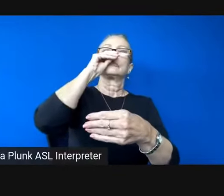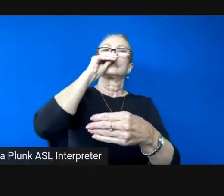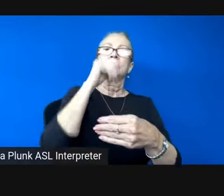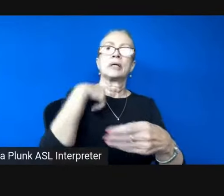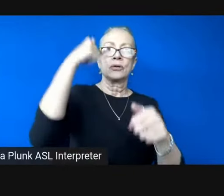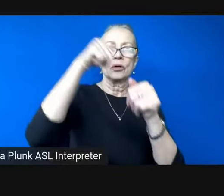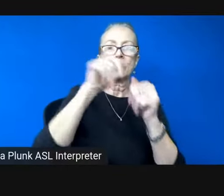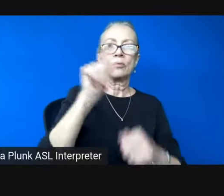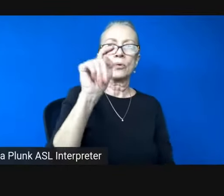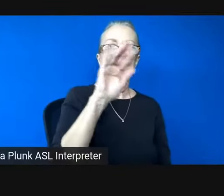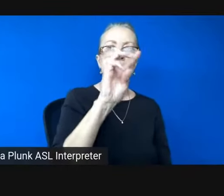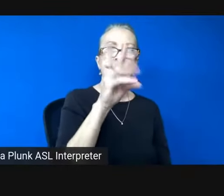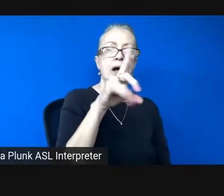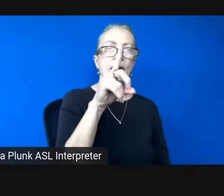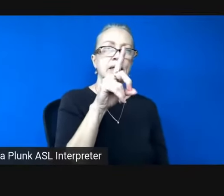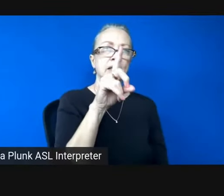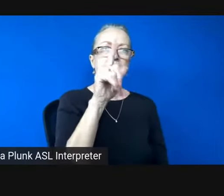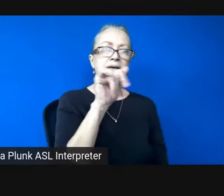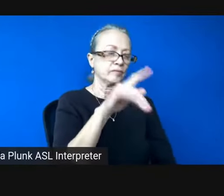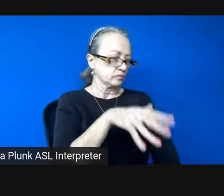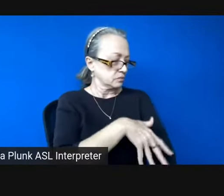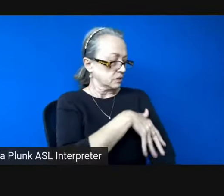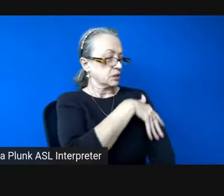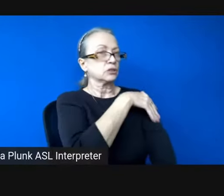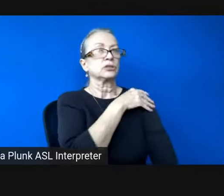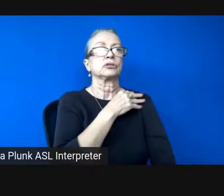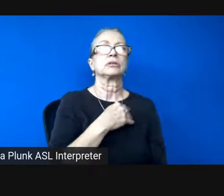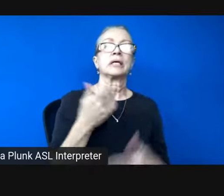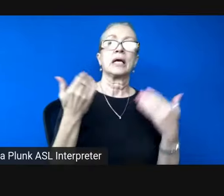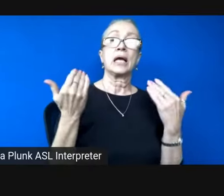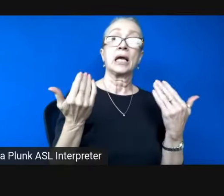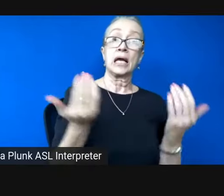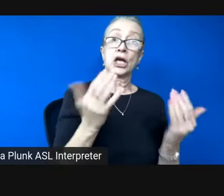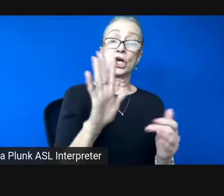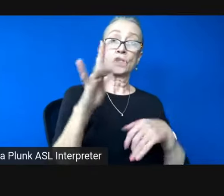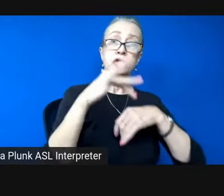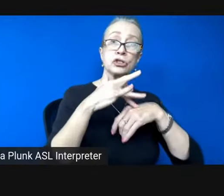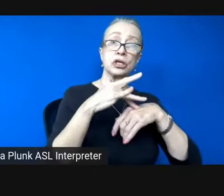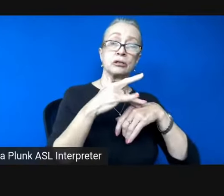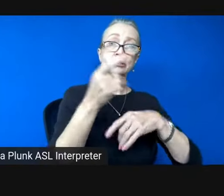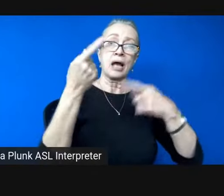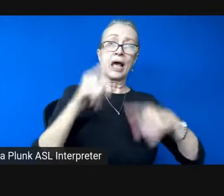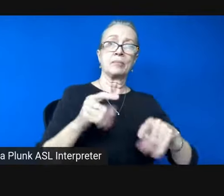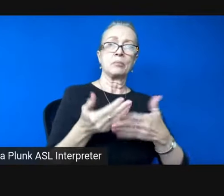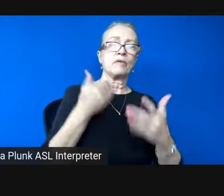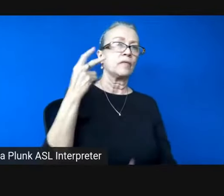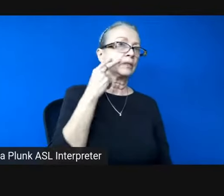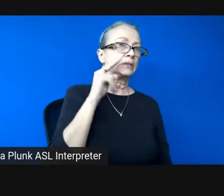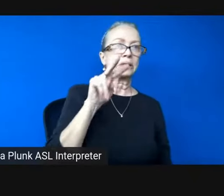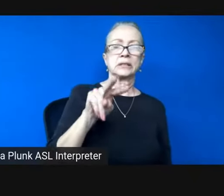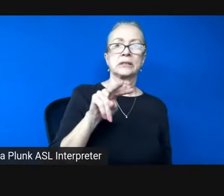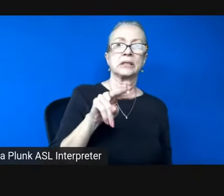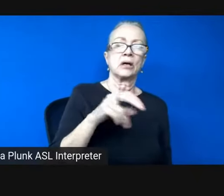leaf grazed your skin here touch comes before sight holding you